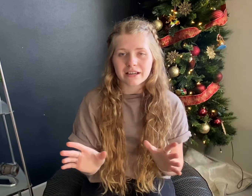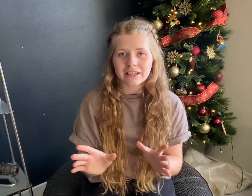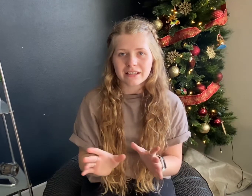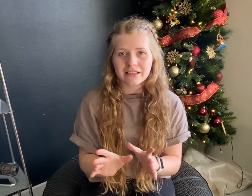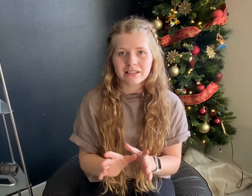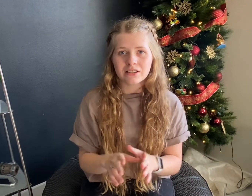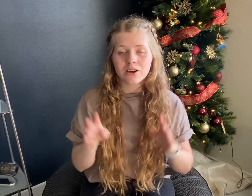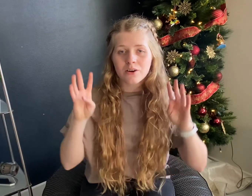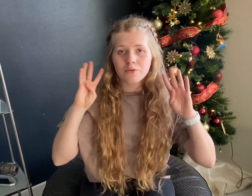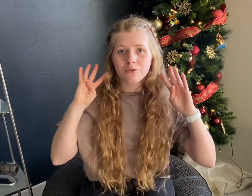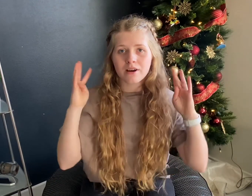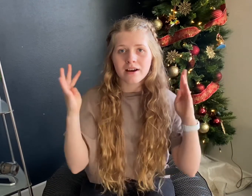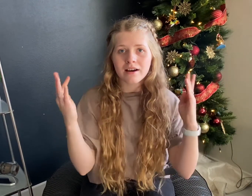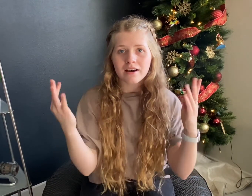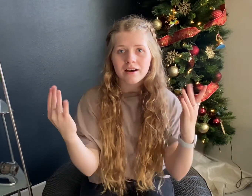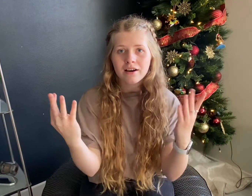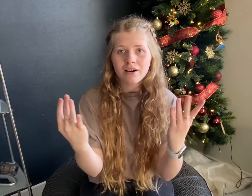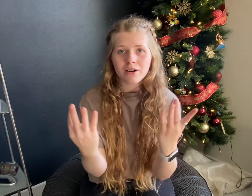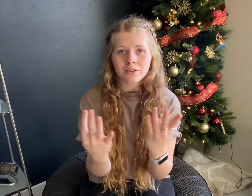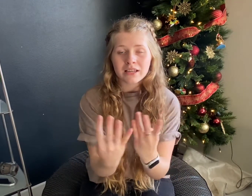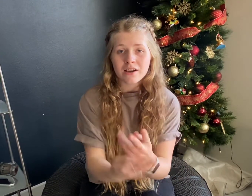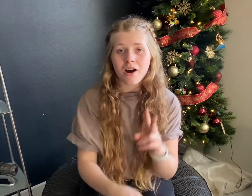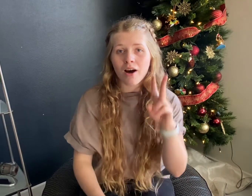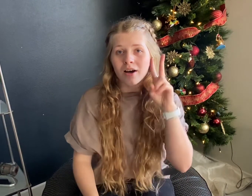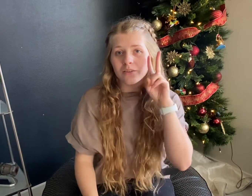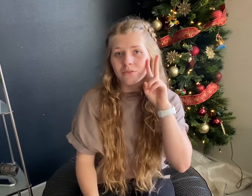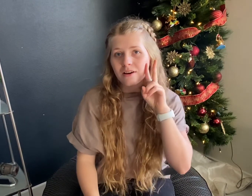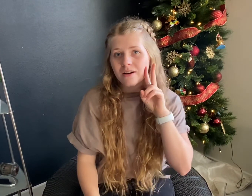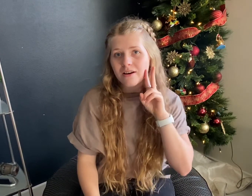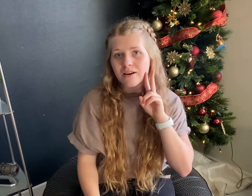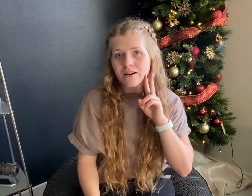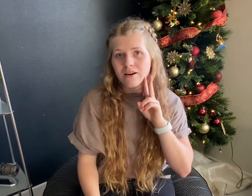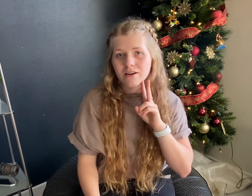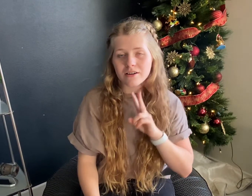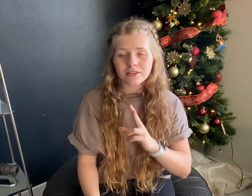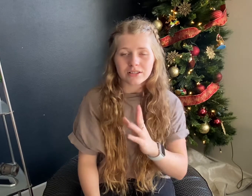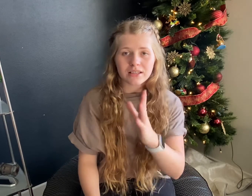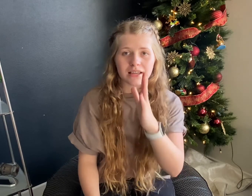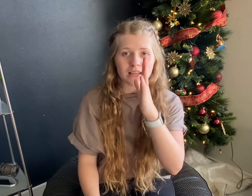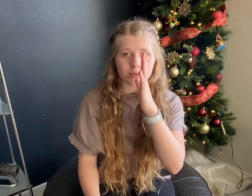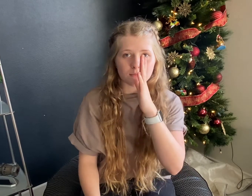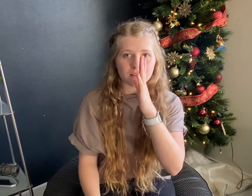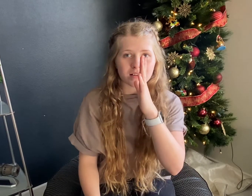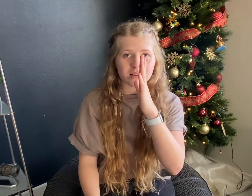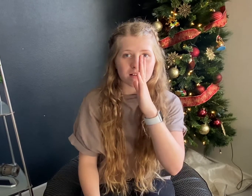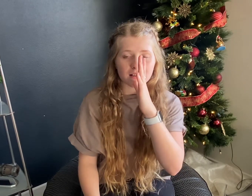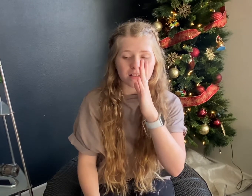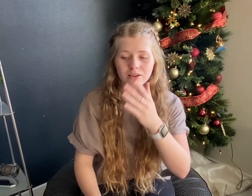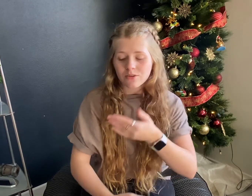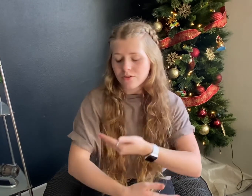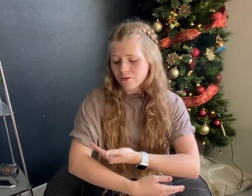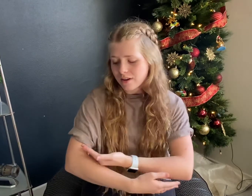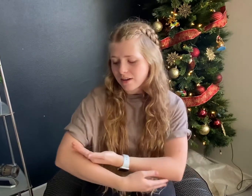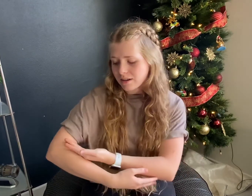Brown yon virgin, mother and